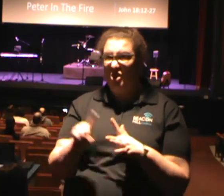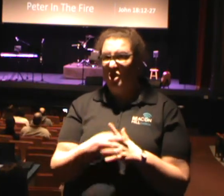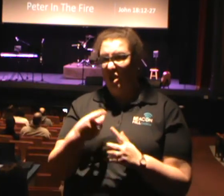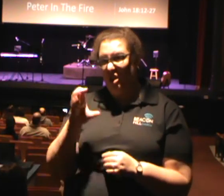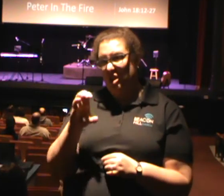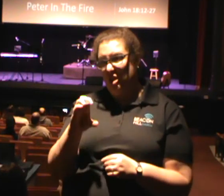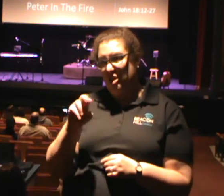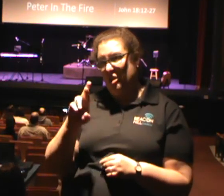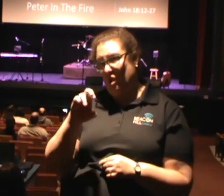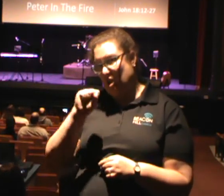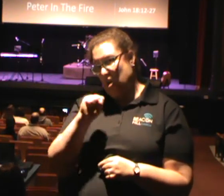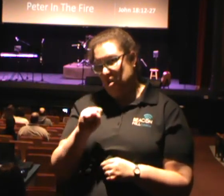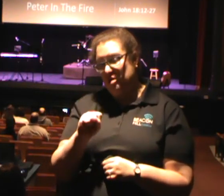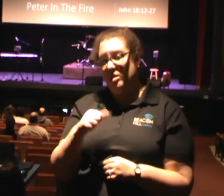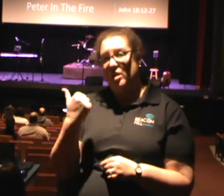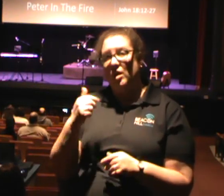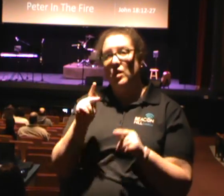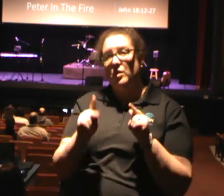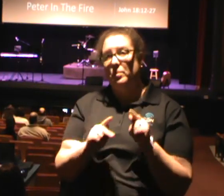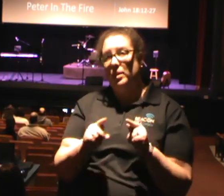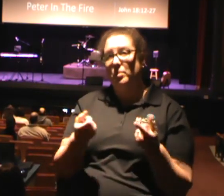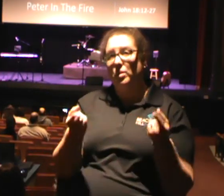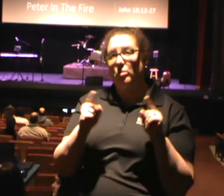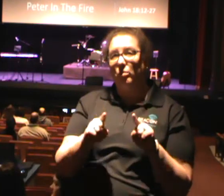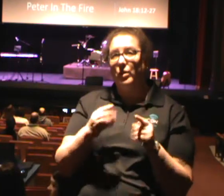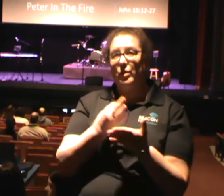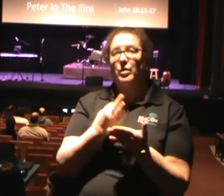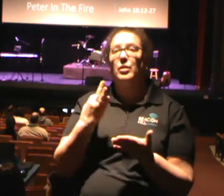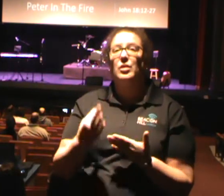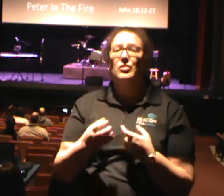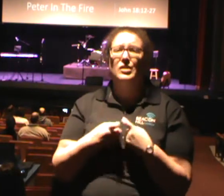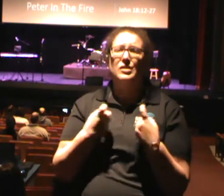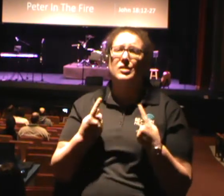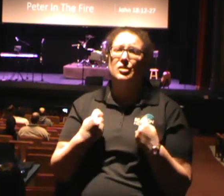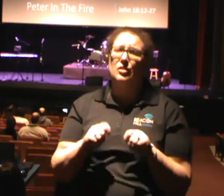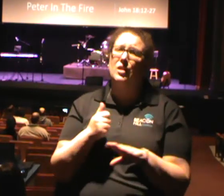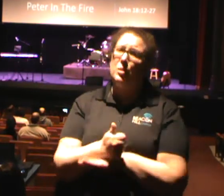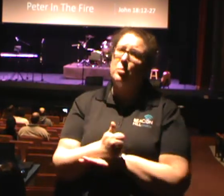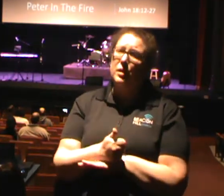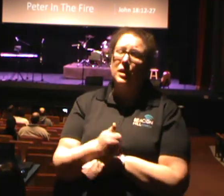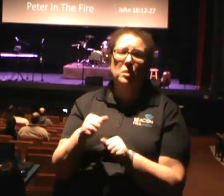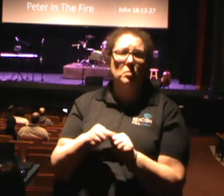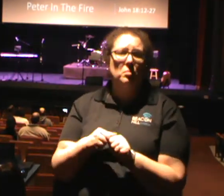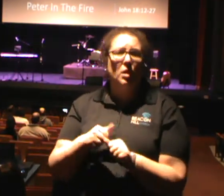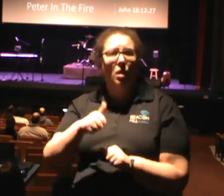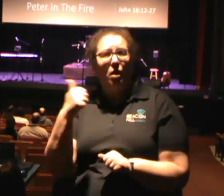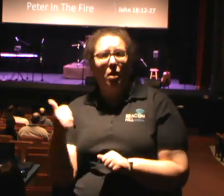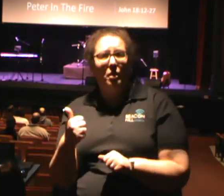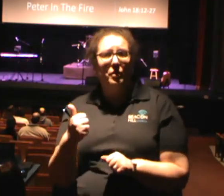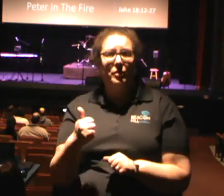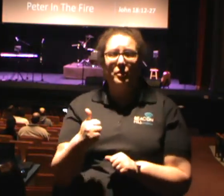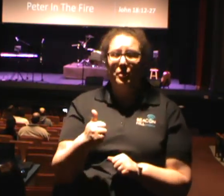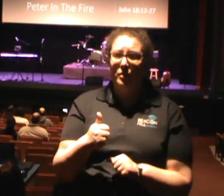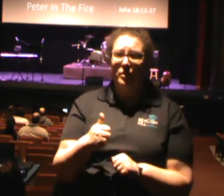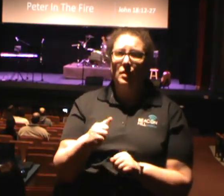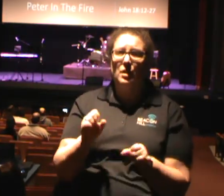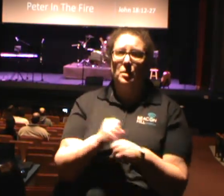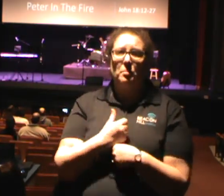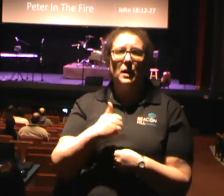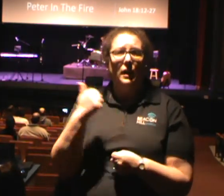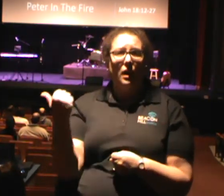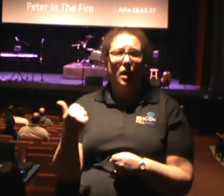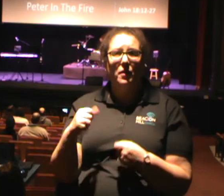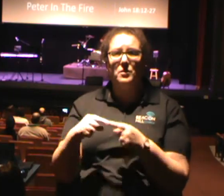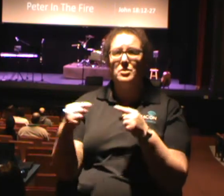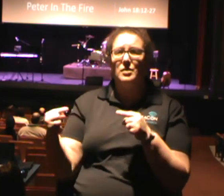you fall to sin, when you're going through sin in your life, don't you try to blame everybody else but yourself? don't you try to make everybody else the